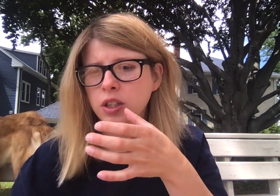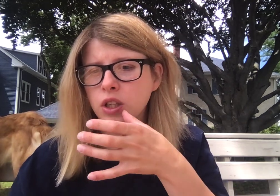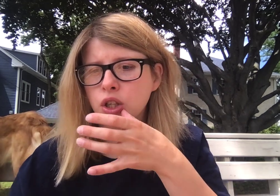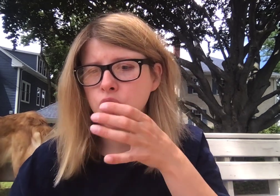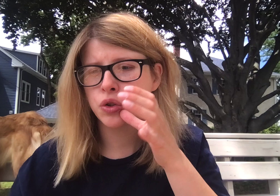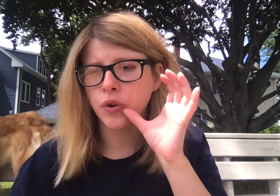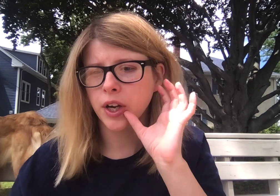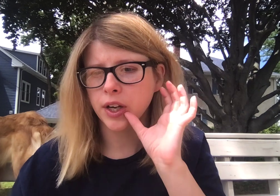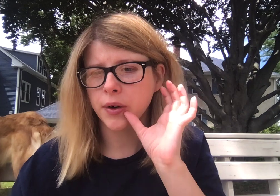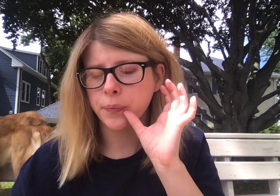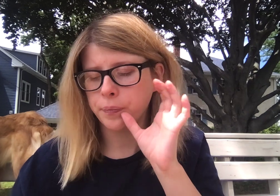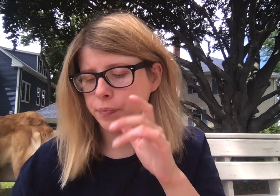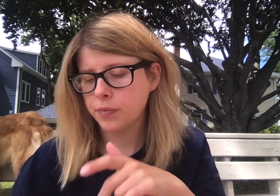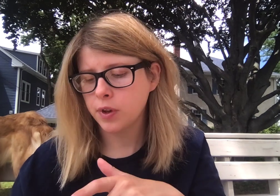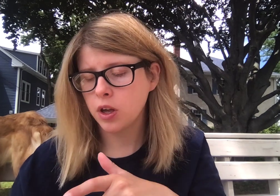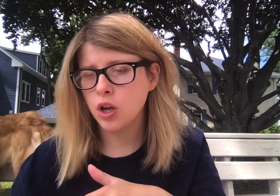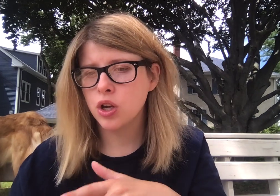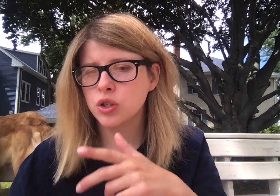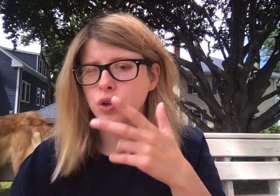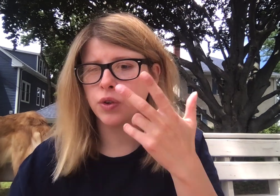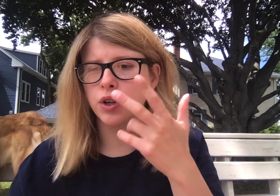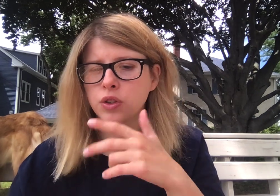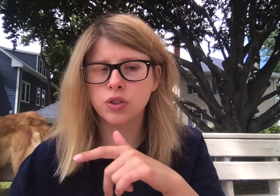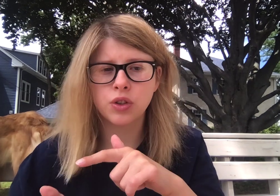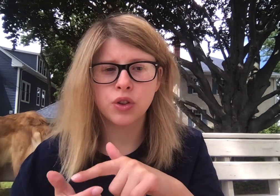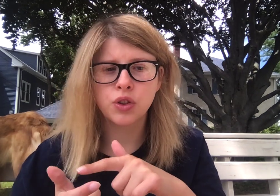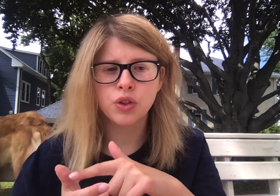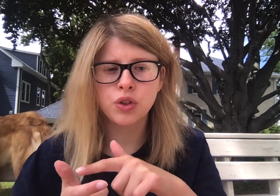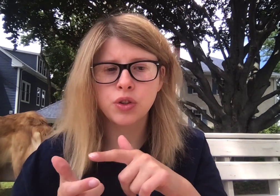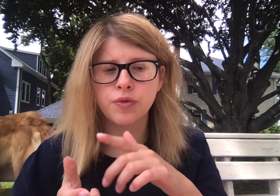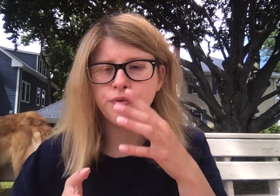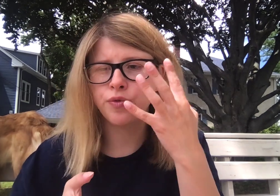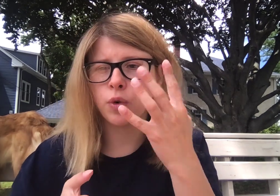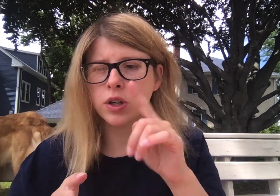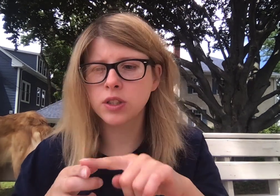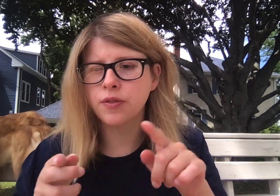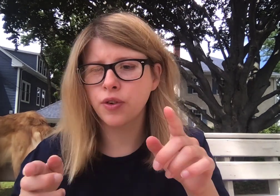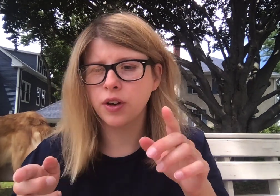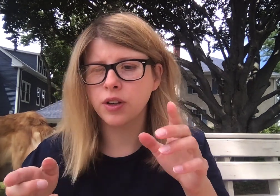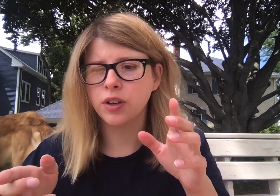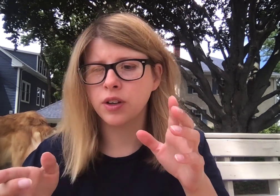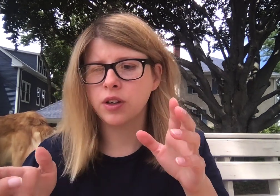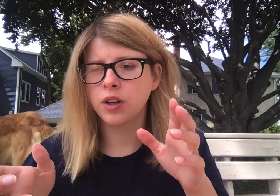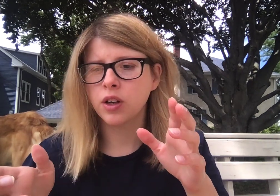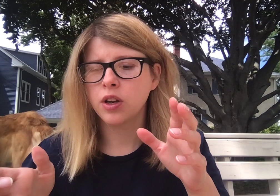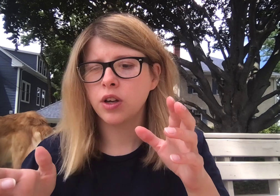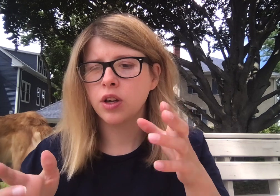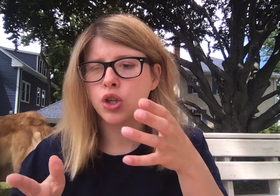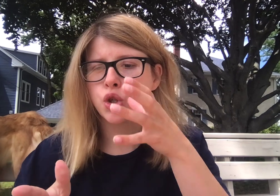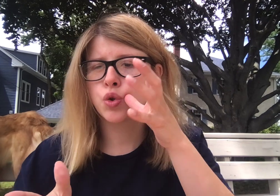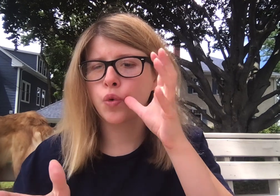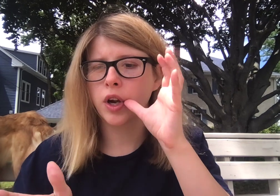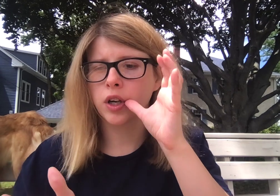Drink. So there's four different drinks